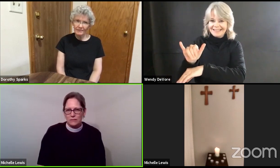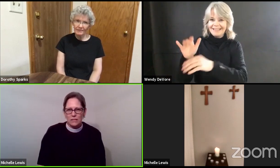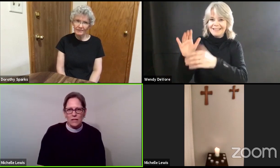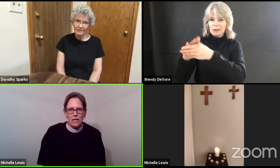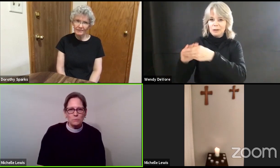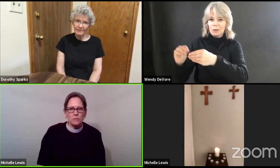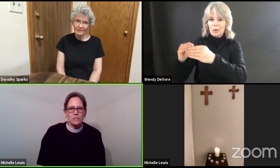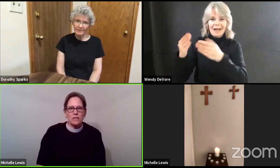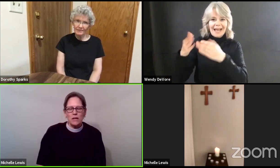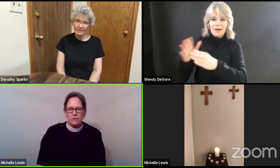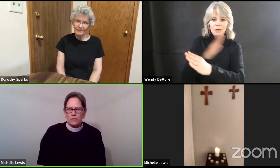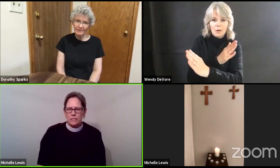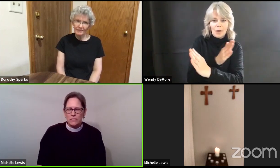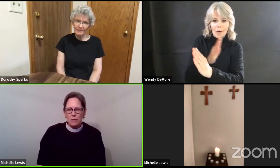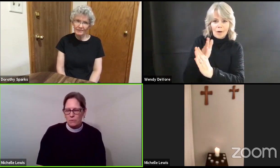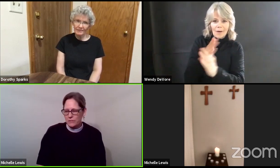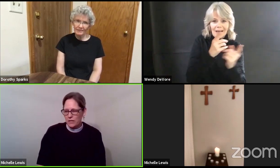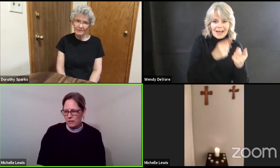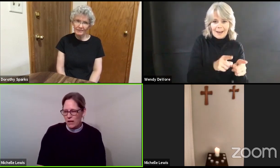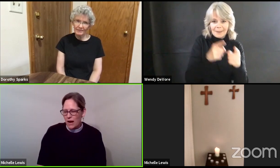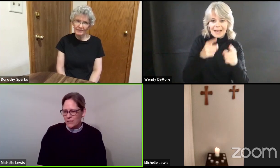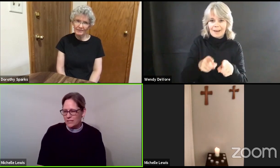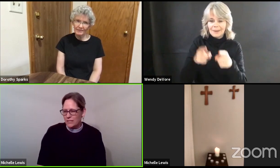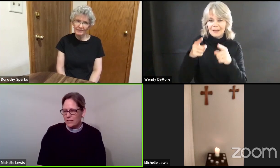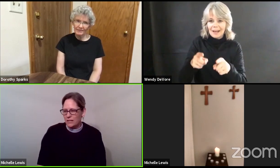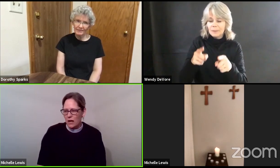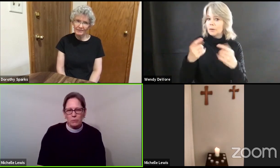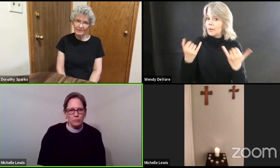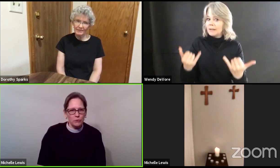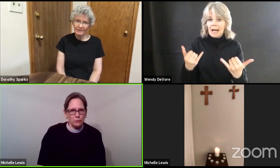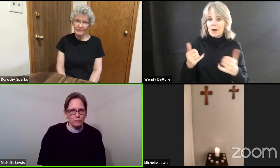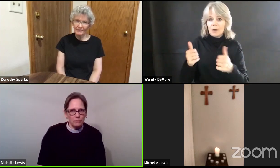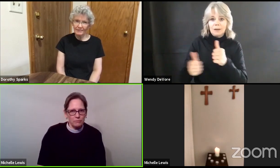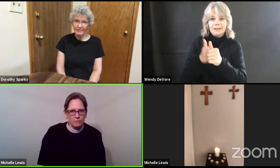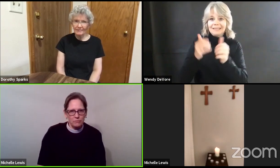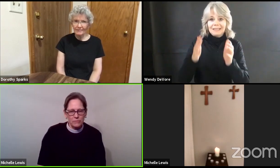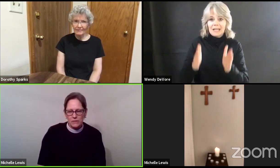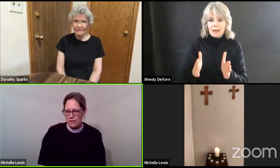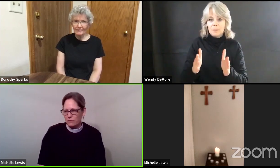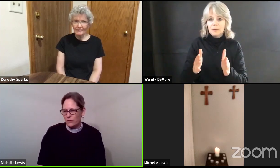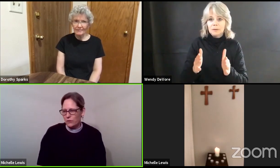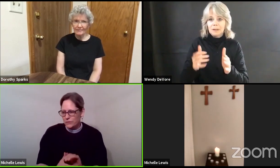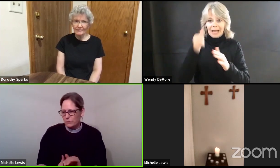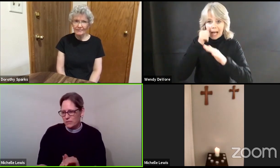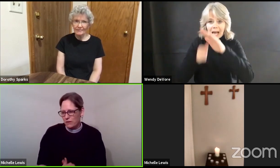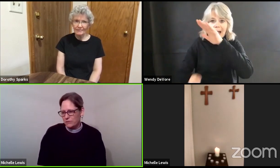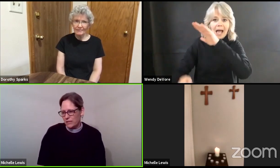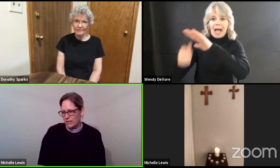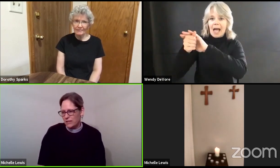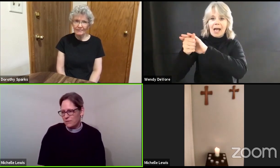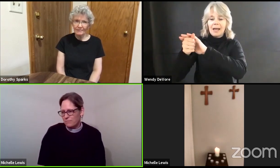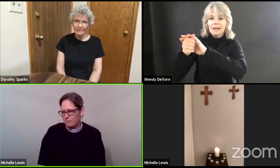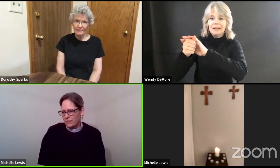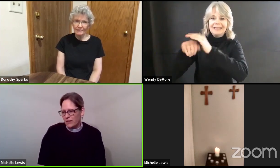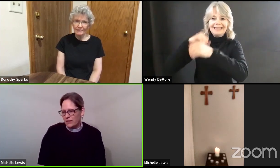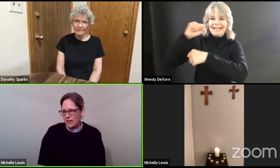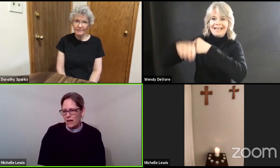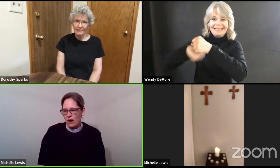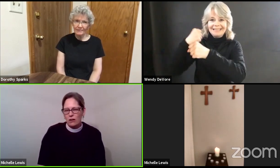The gospels, the disciples are locked in an upper room. They close themselves in. They are